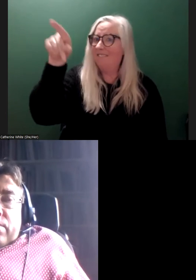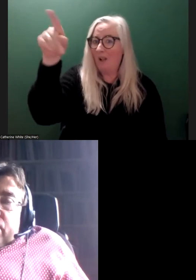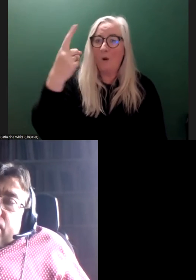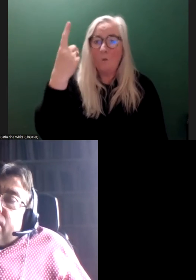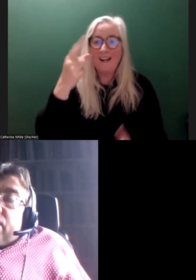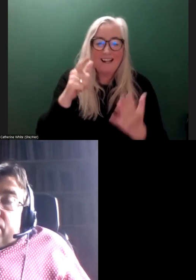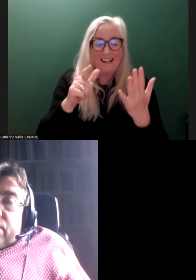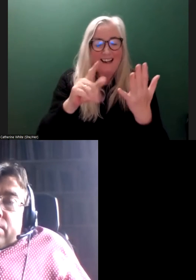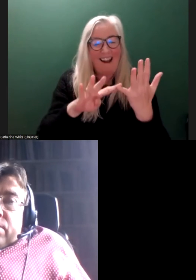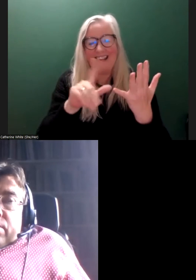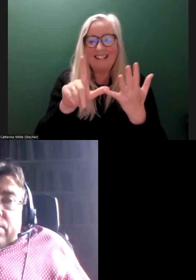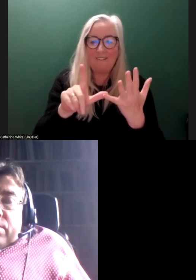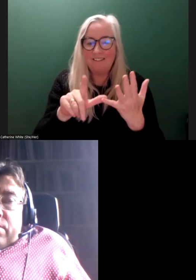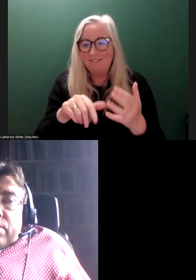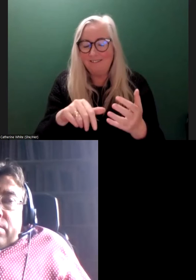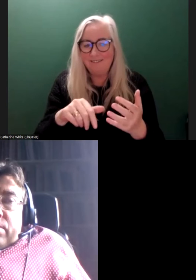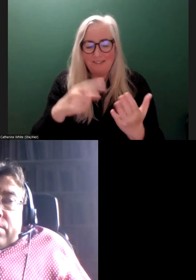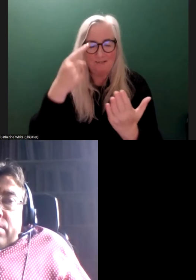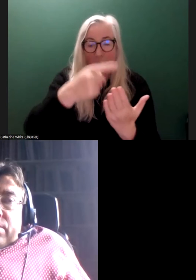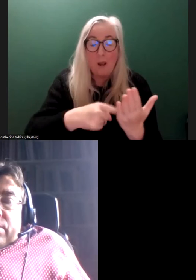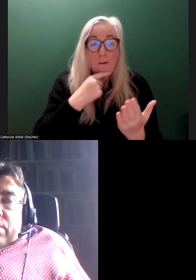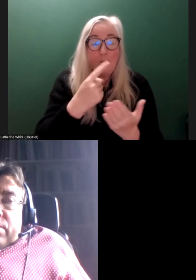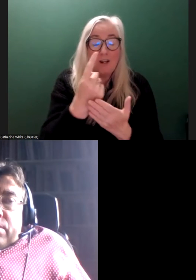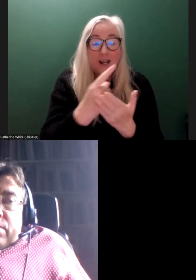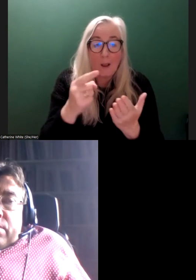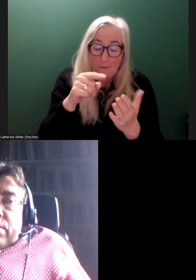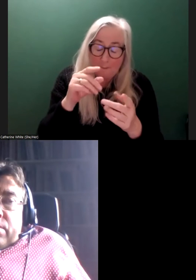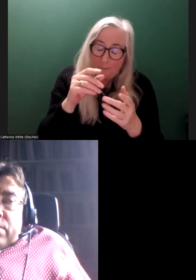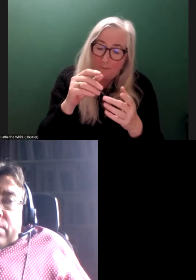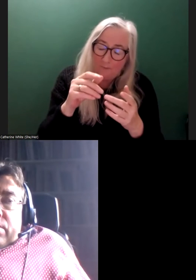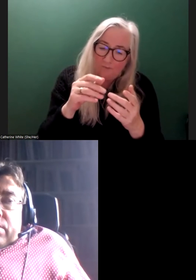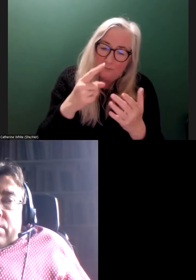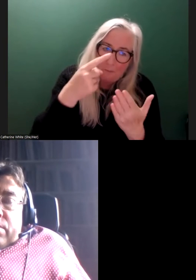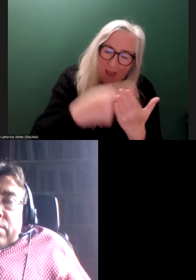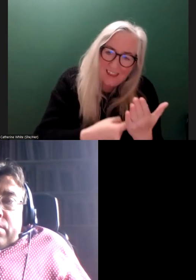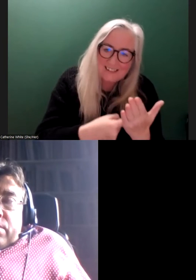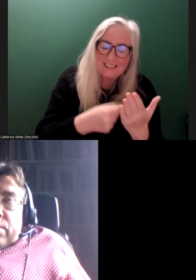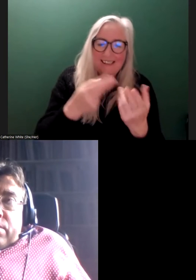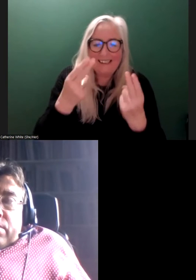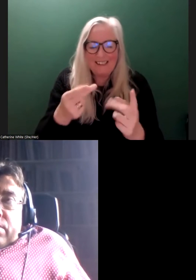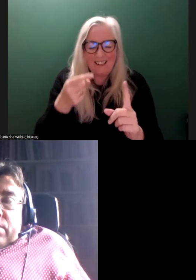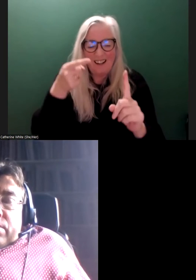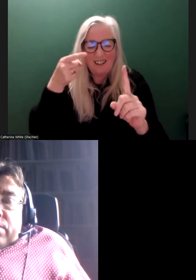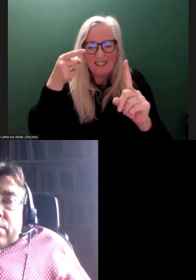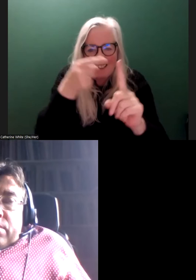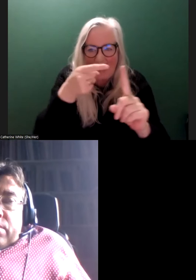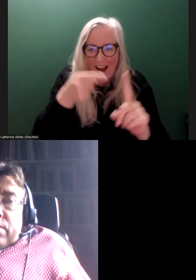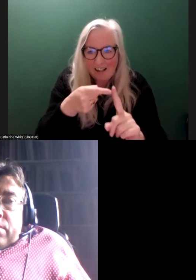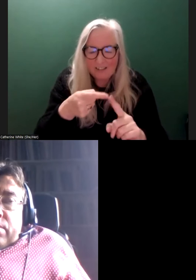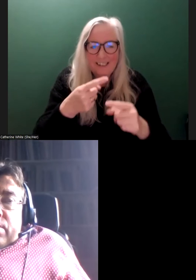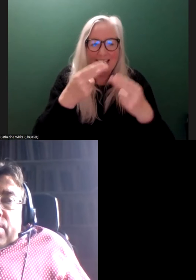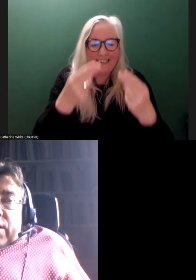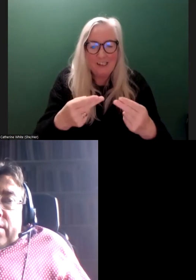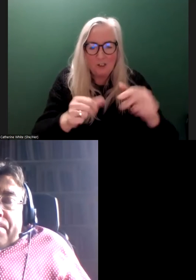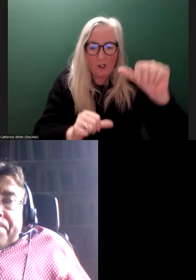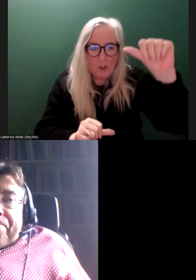have to be achieved or KPIs. But unless policy is short, it's targeted, and dare I say it, it's a little